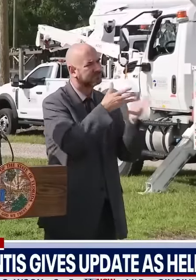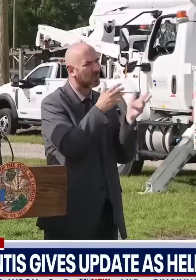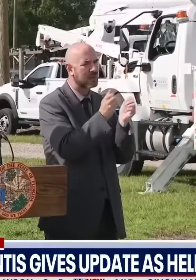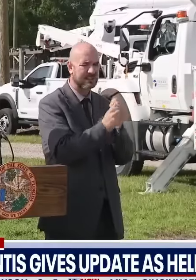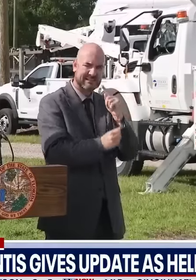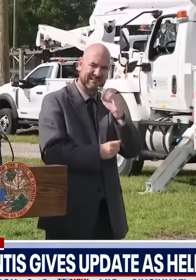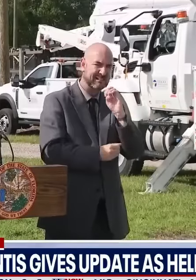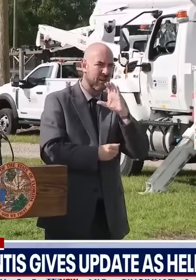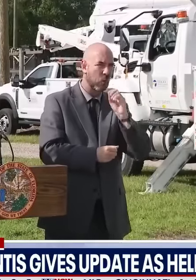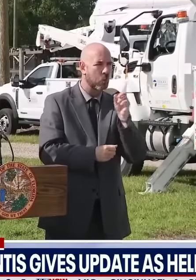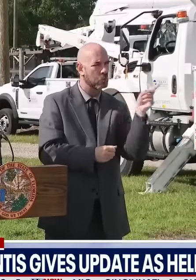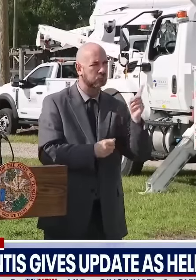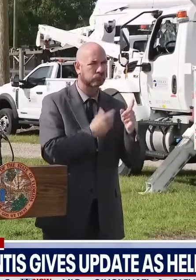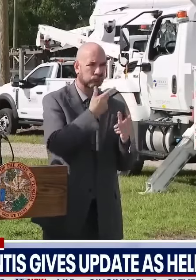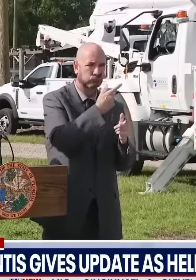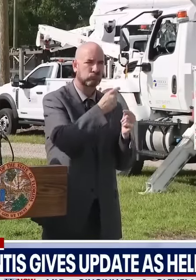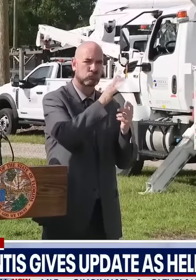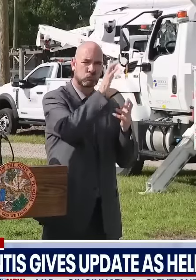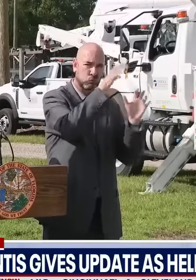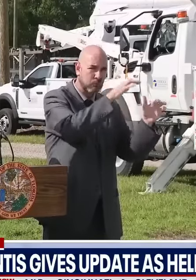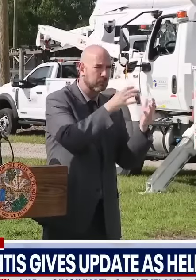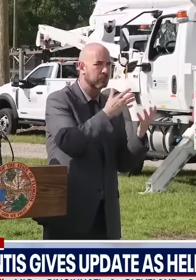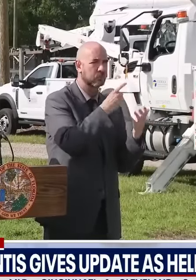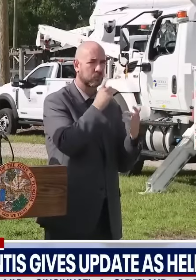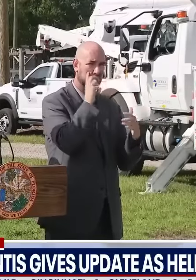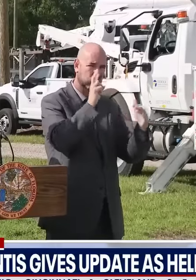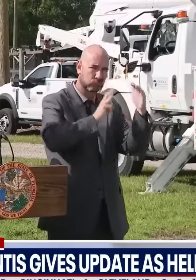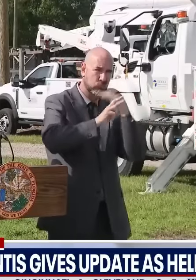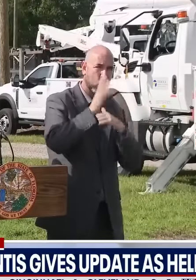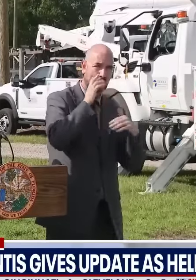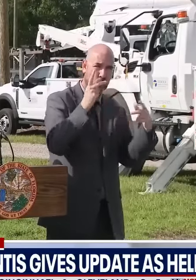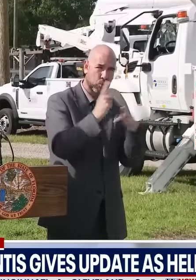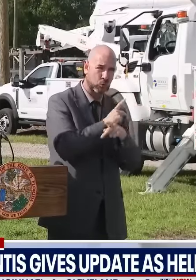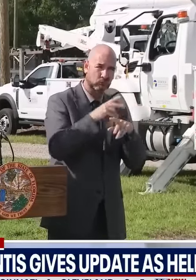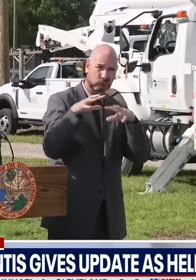greater outages than you've seen in recent years of Florida?